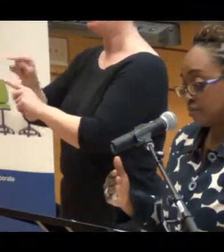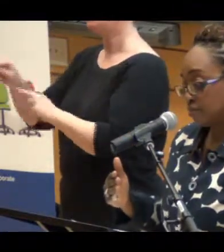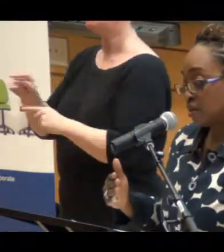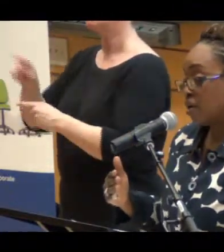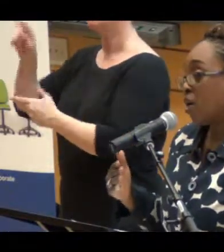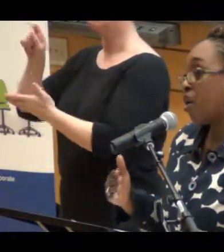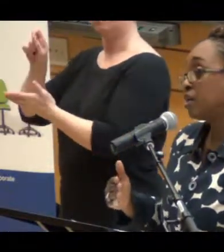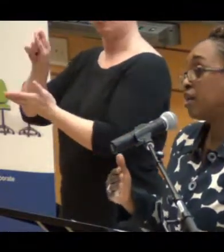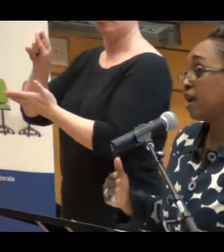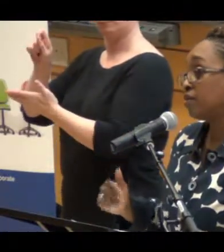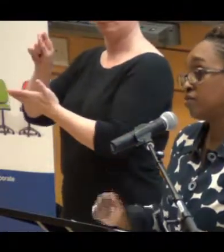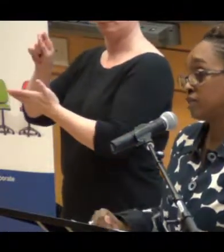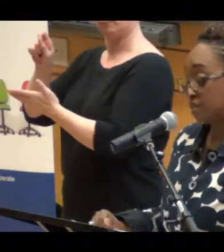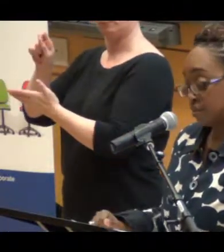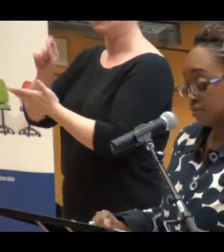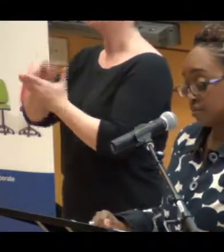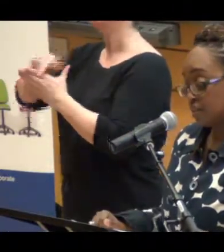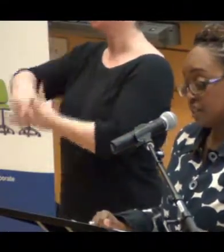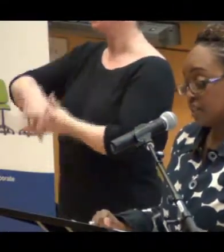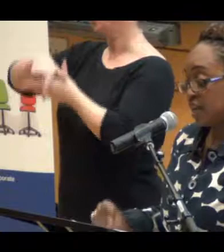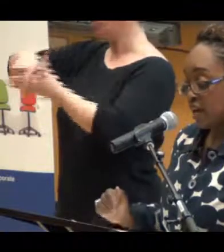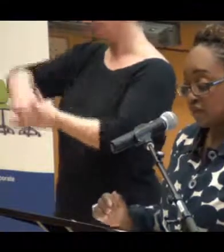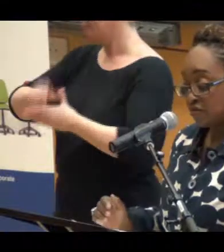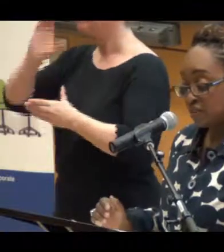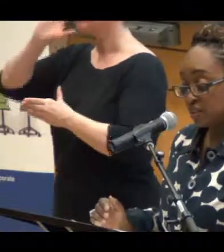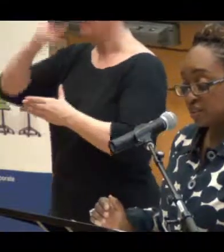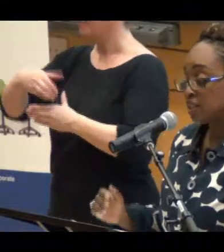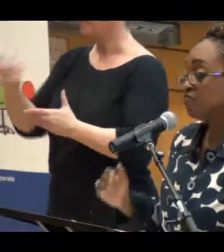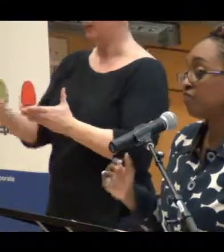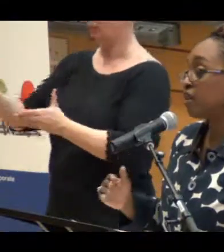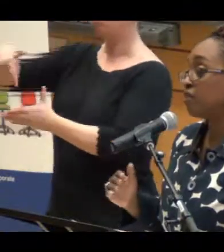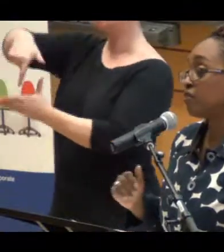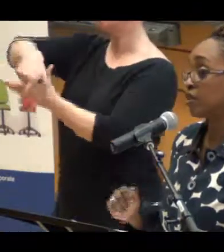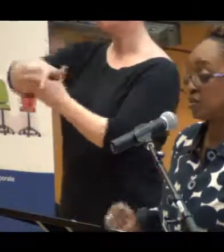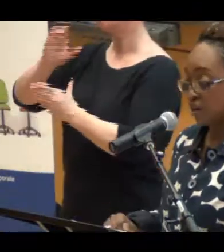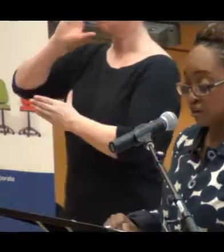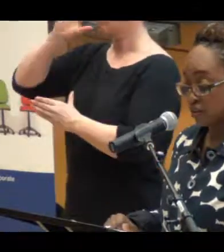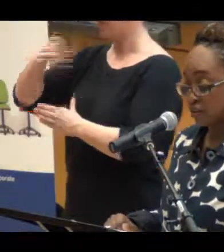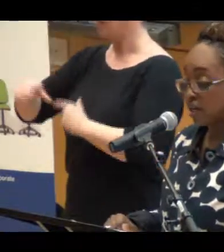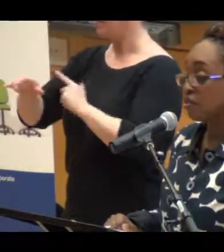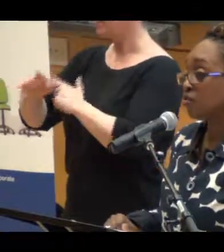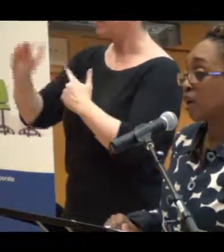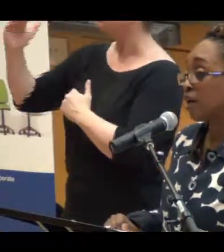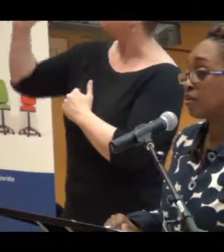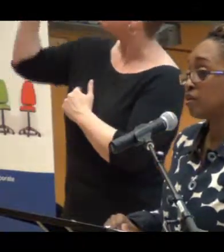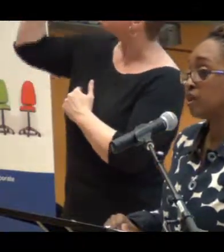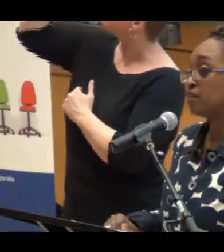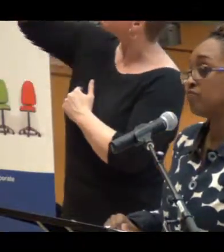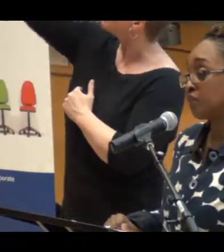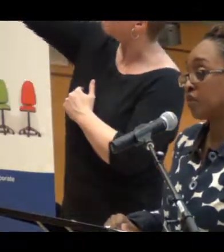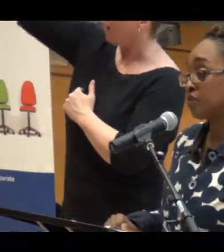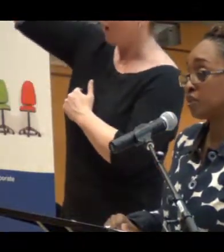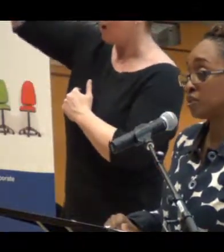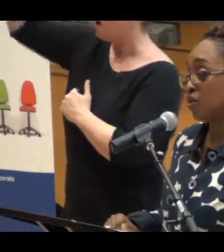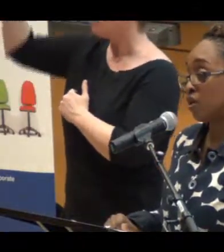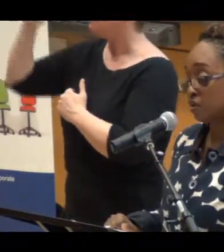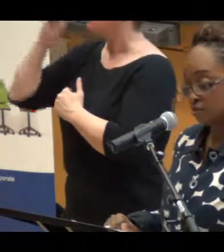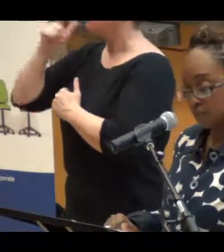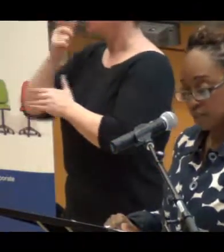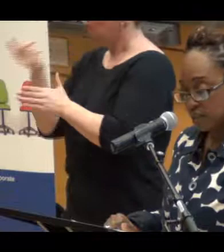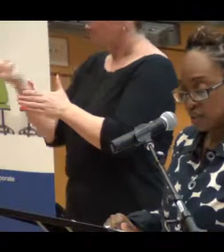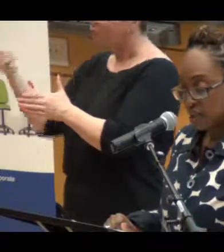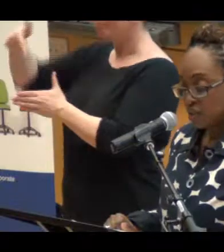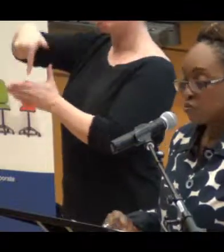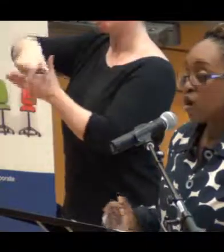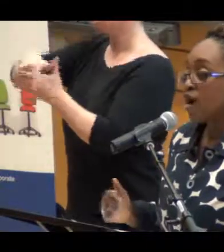on an elephant. The elephant is very, very large, and the rider is very, very small.